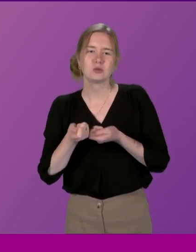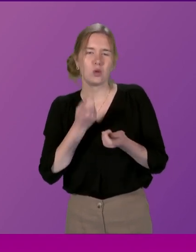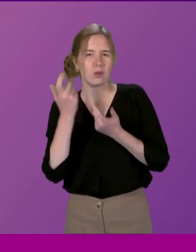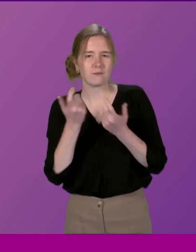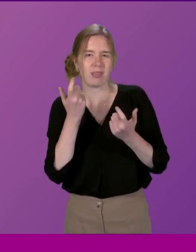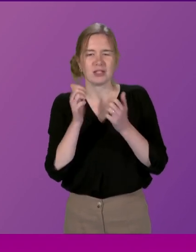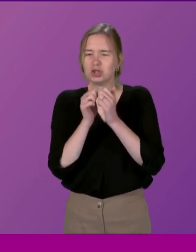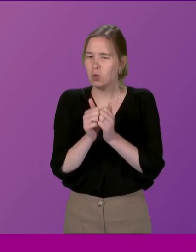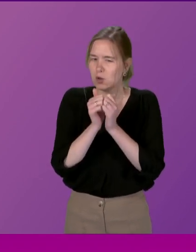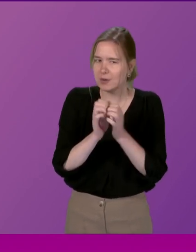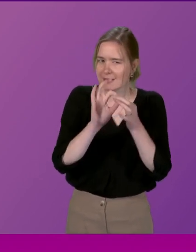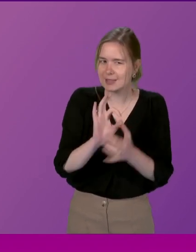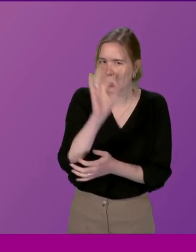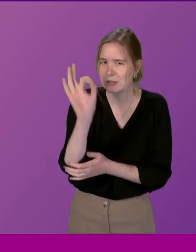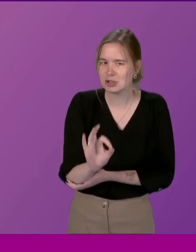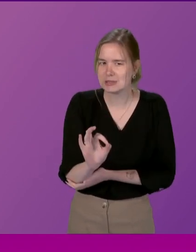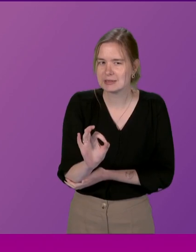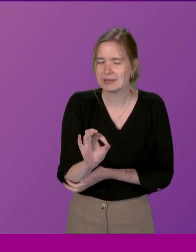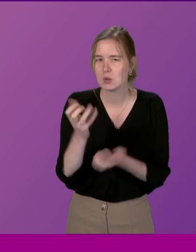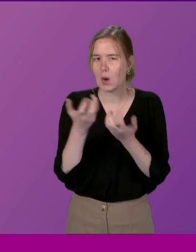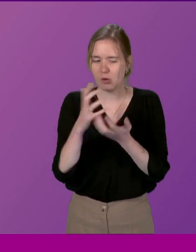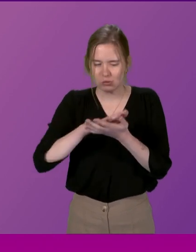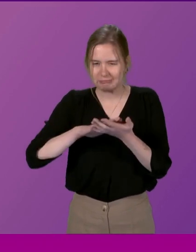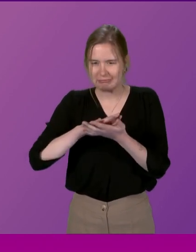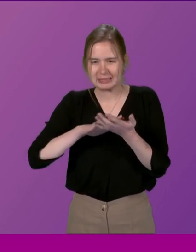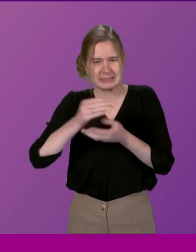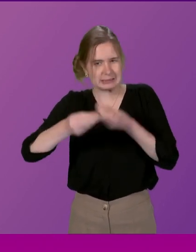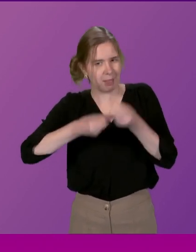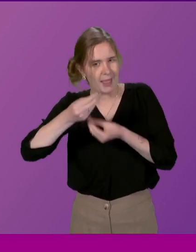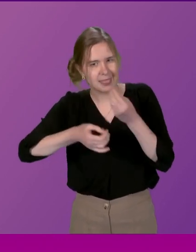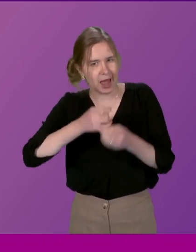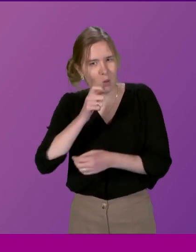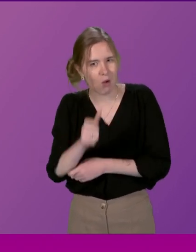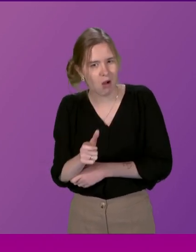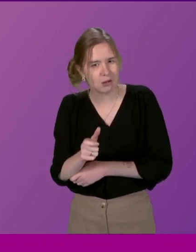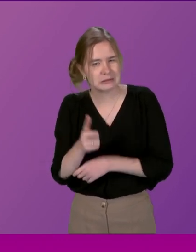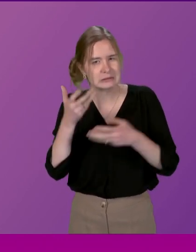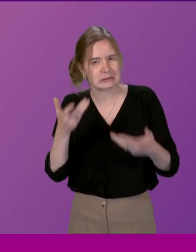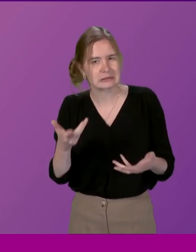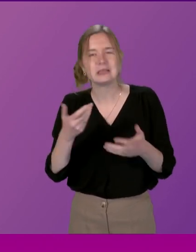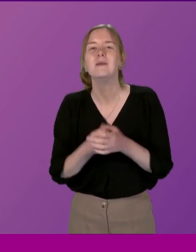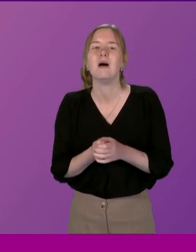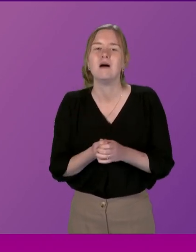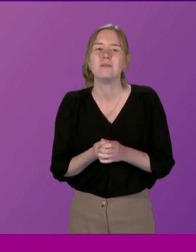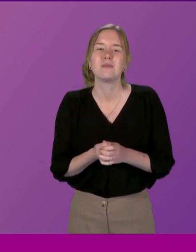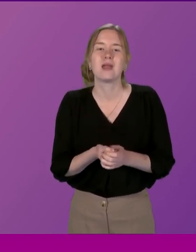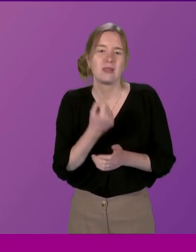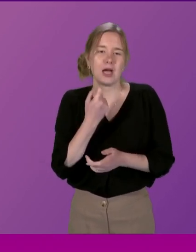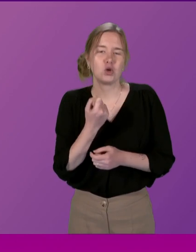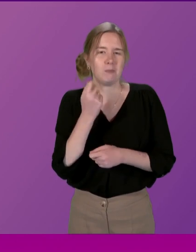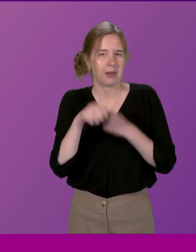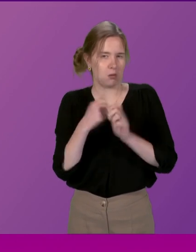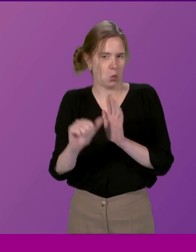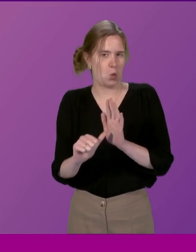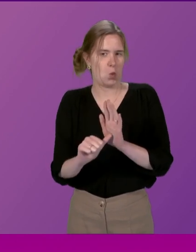of the questions I don't know how you would define that, the presiding officer But that might prove to be